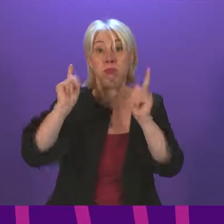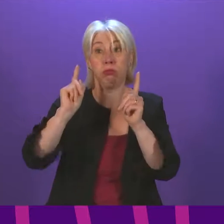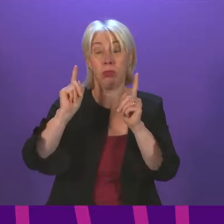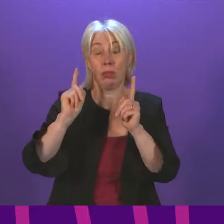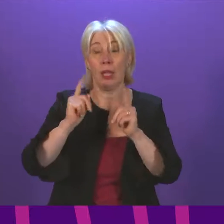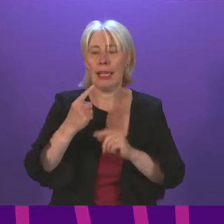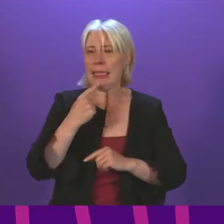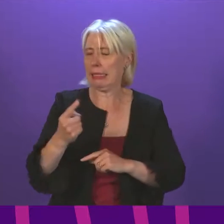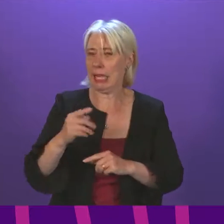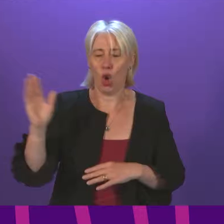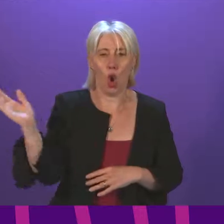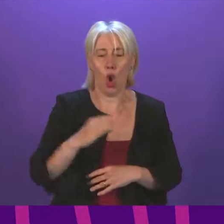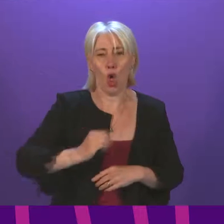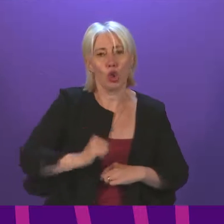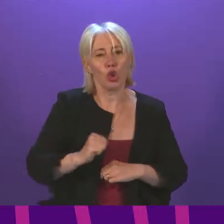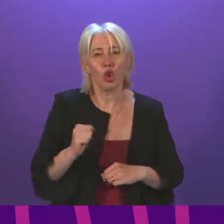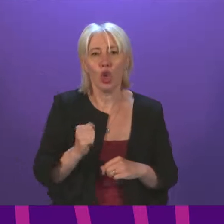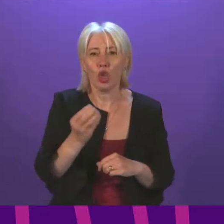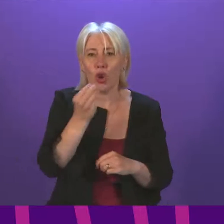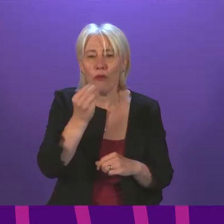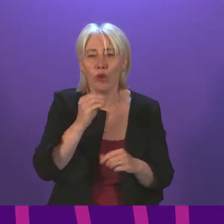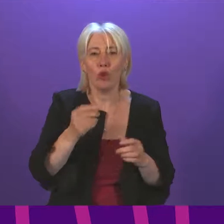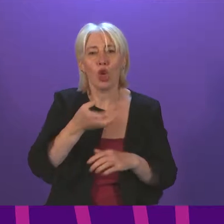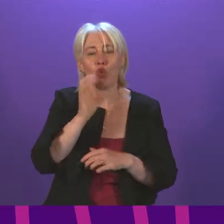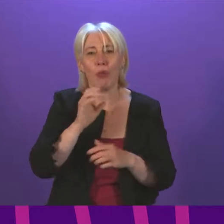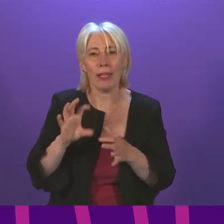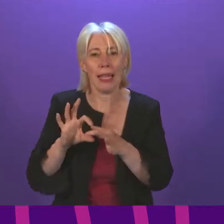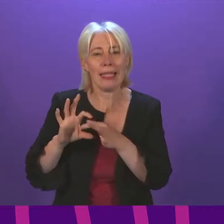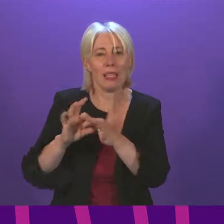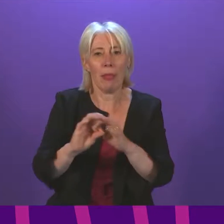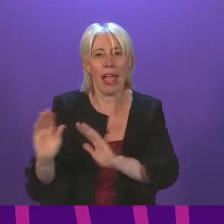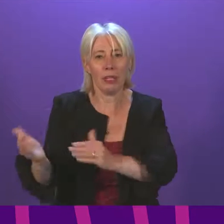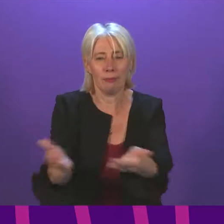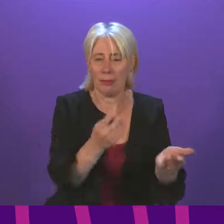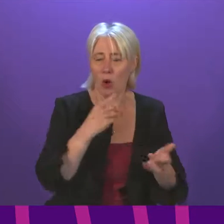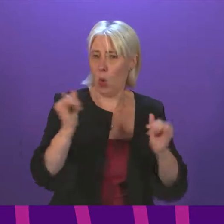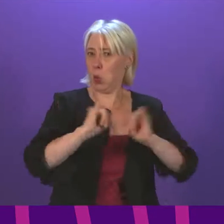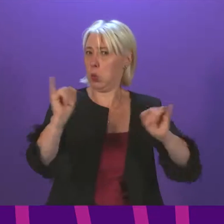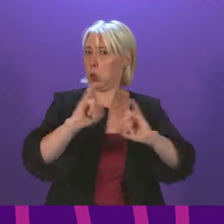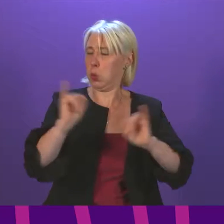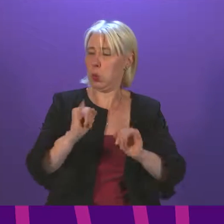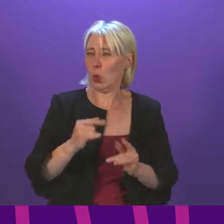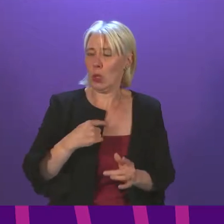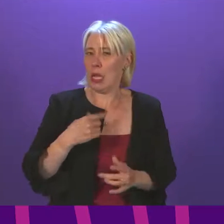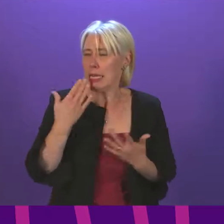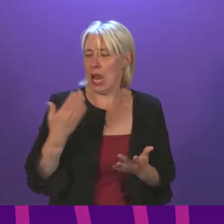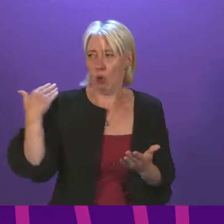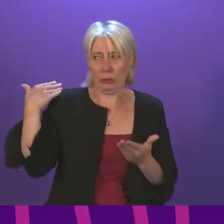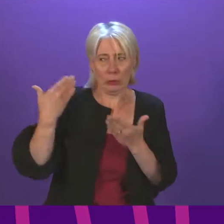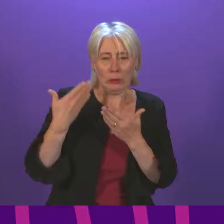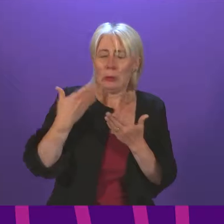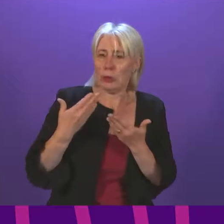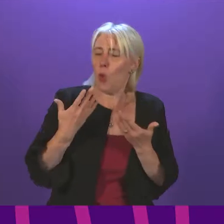out that the whole Scottish food and drink supply chain has been highlighting the crisis and solutions needed for many weeks now.